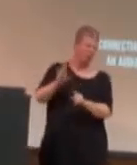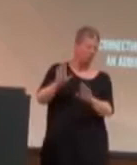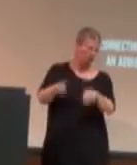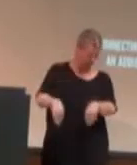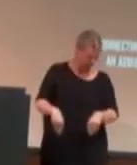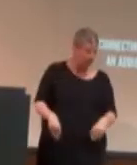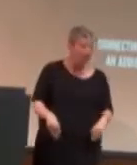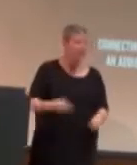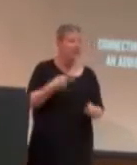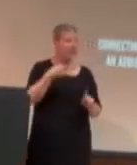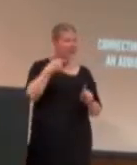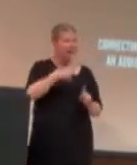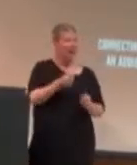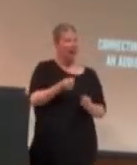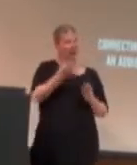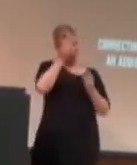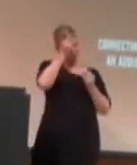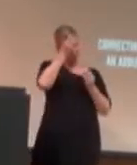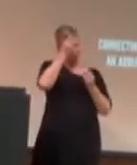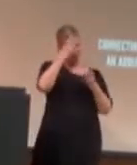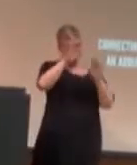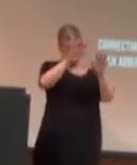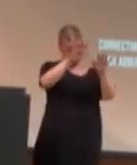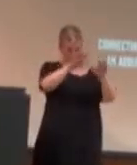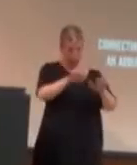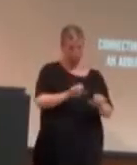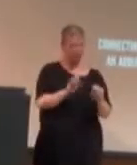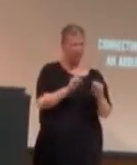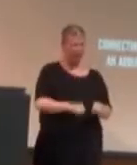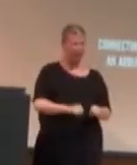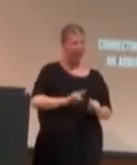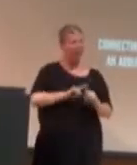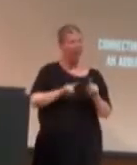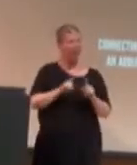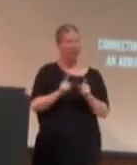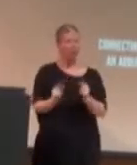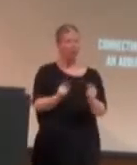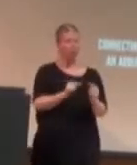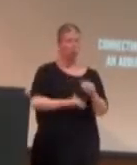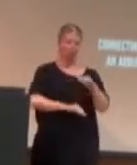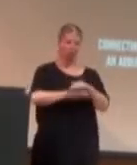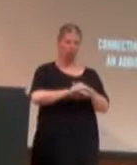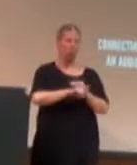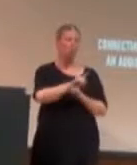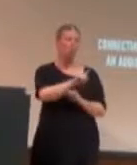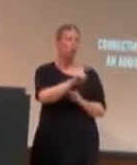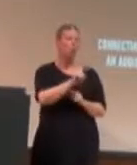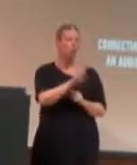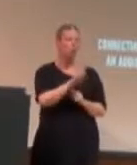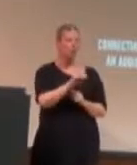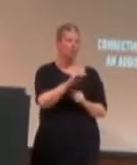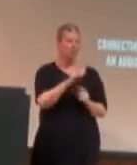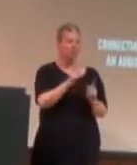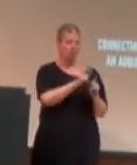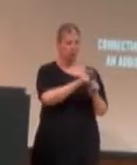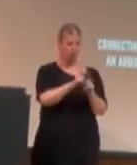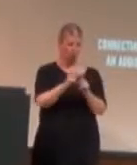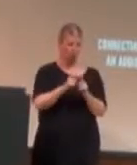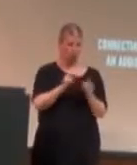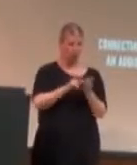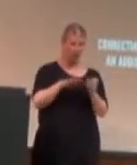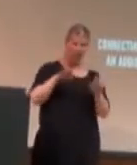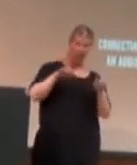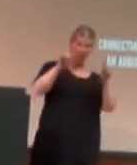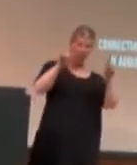content length allows for sufficient information, unlike Twitter, where you have 160 characters, and I don't know how you're going to educate a lot about asexuality and 160